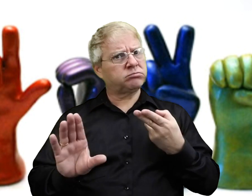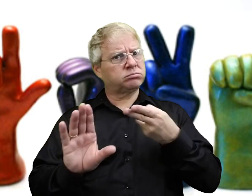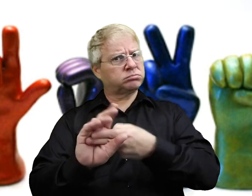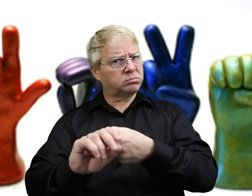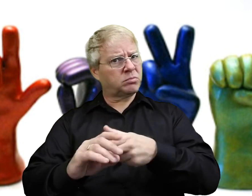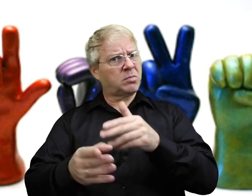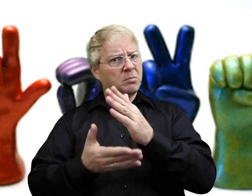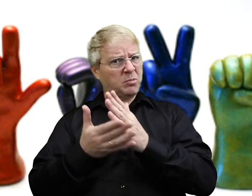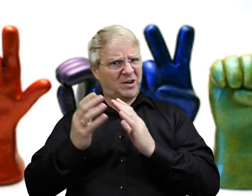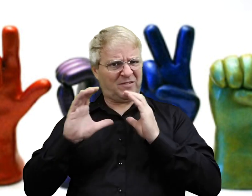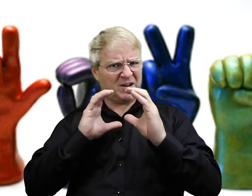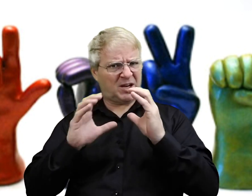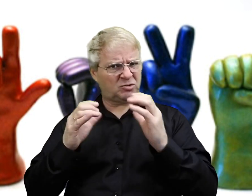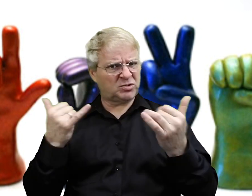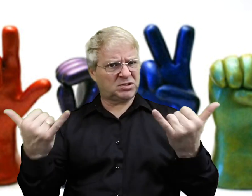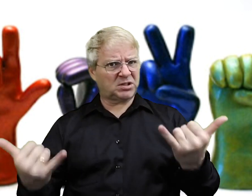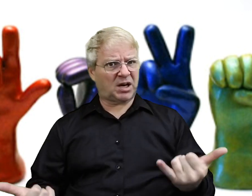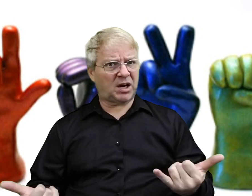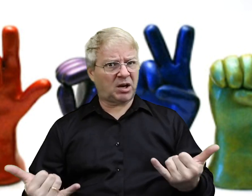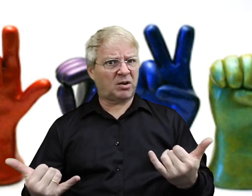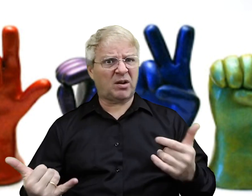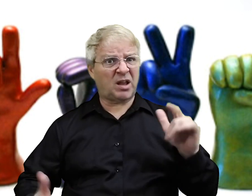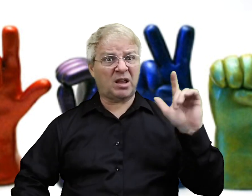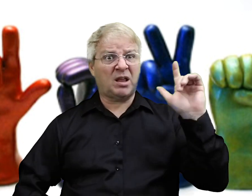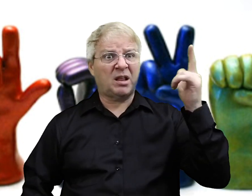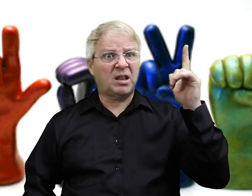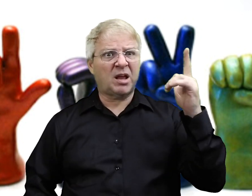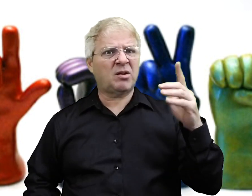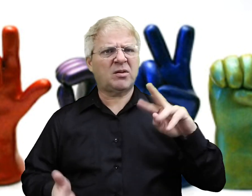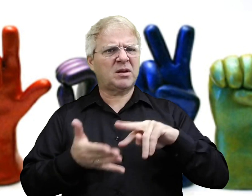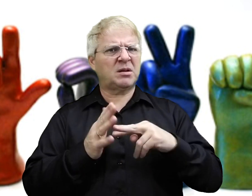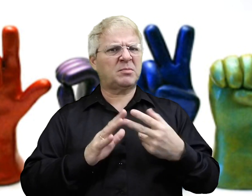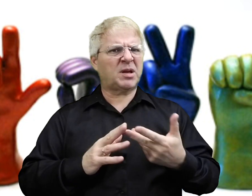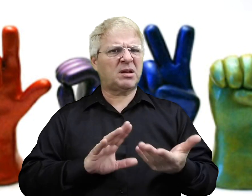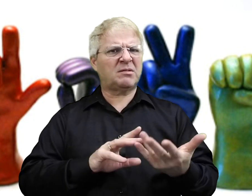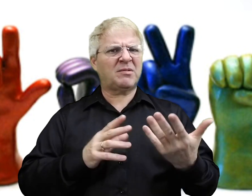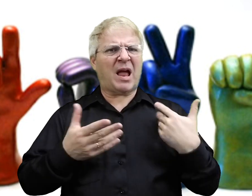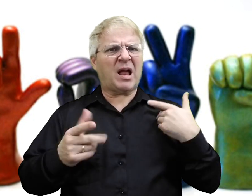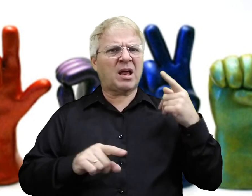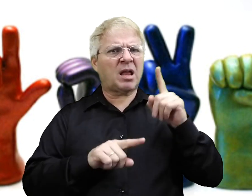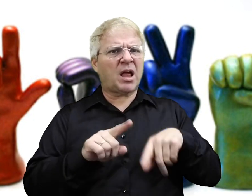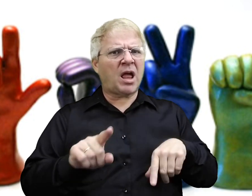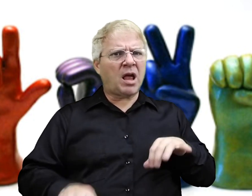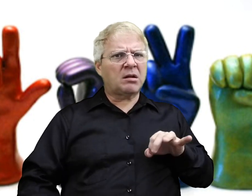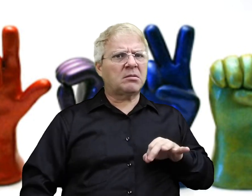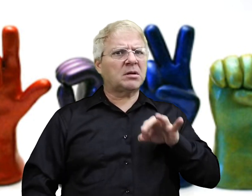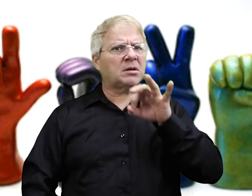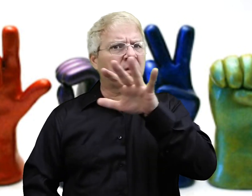Because as a Deaf person, I want to join and participate in the conversation now. Later means